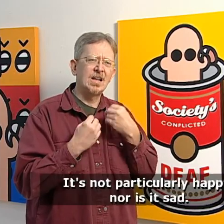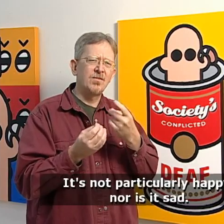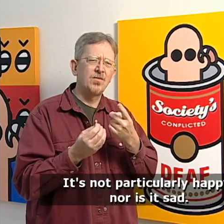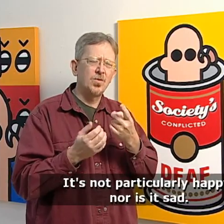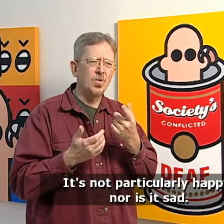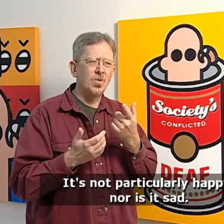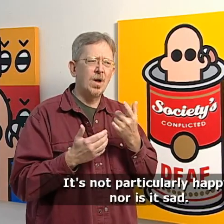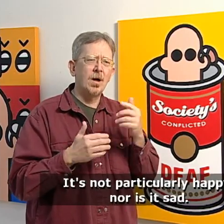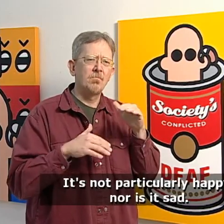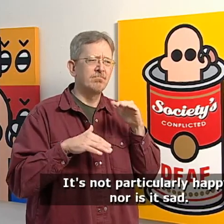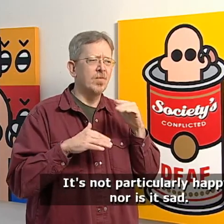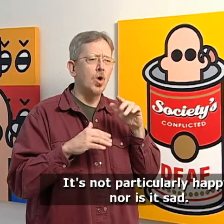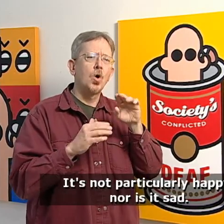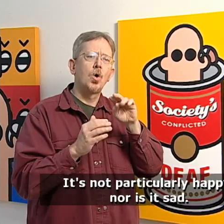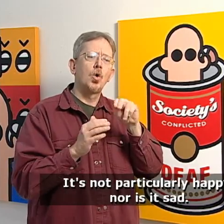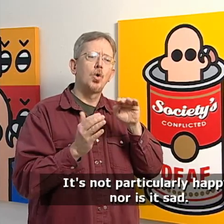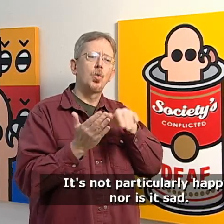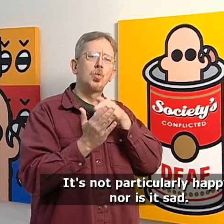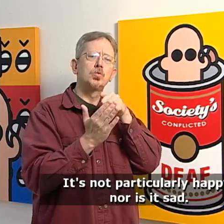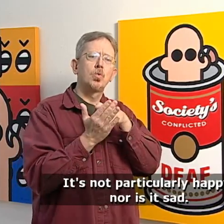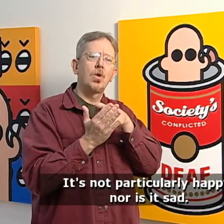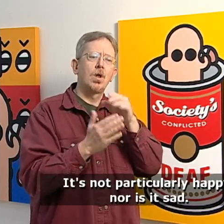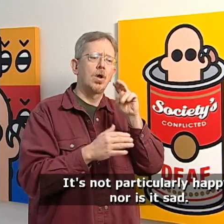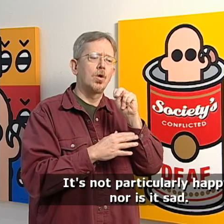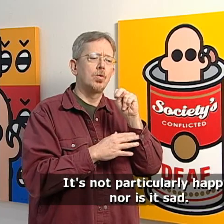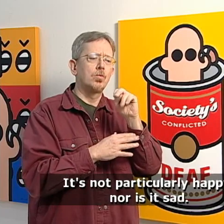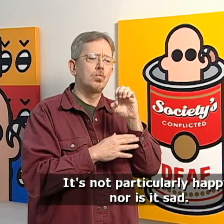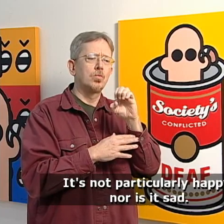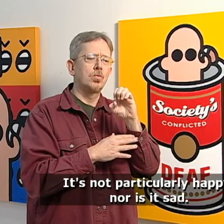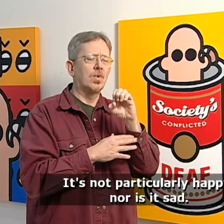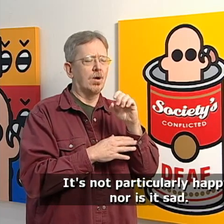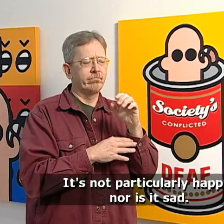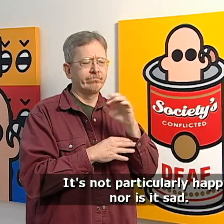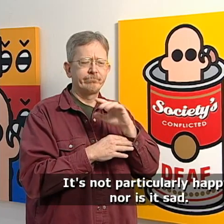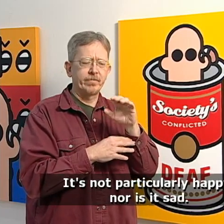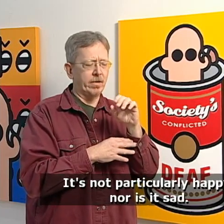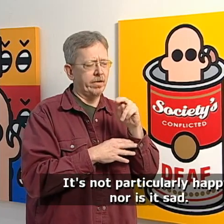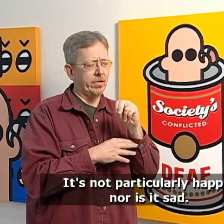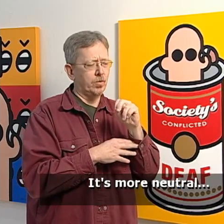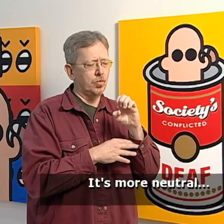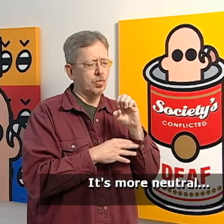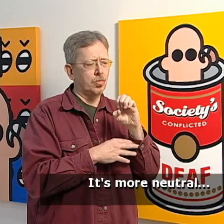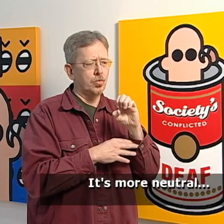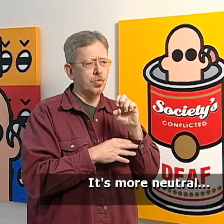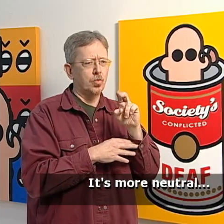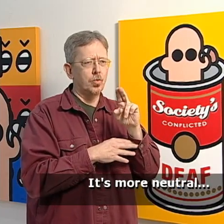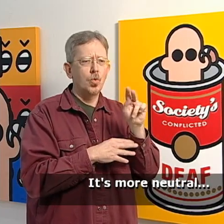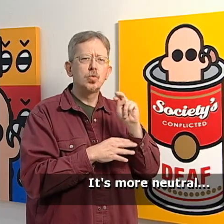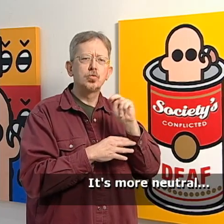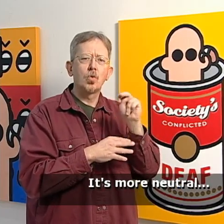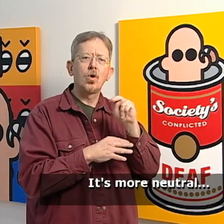It's not particularly happy nor is it sad. It's more neutral.